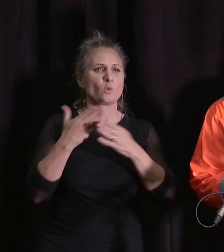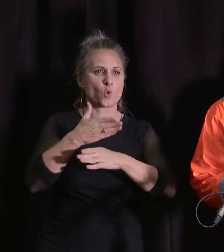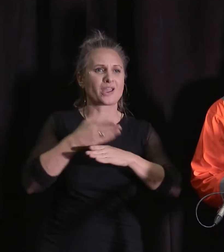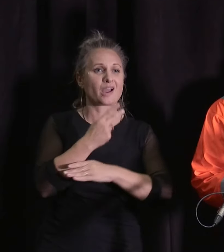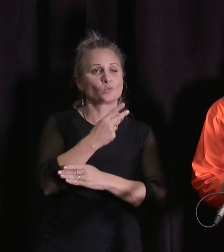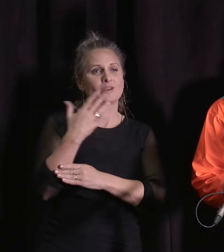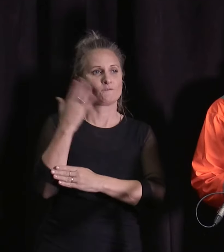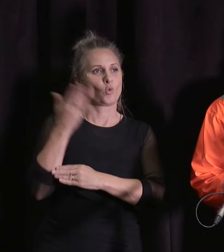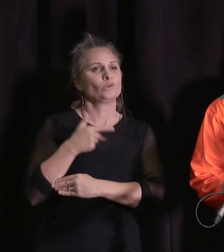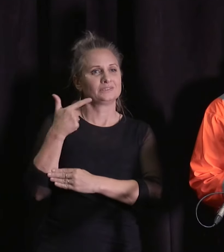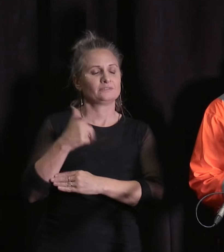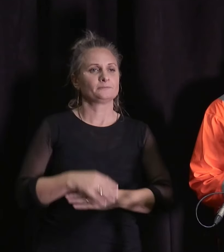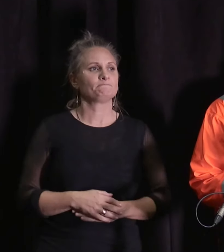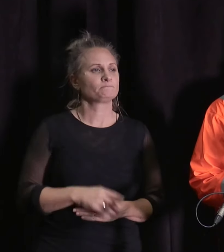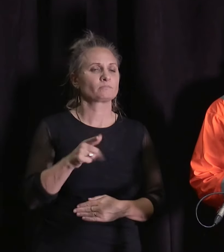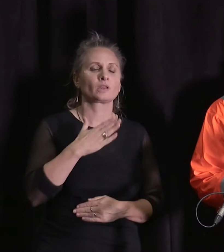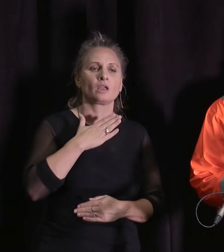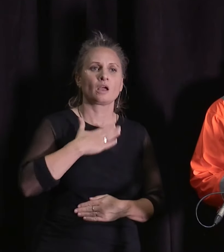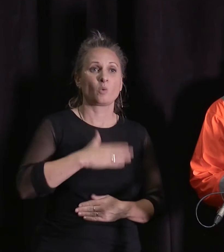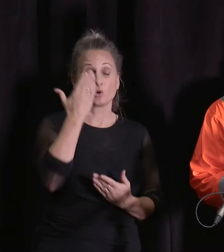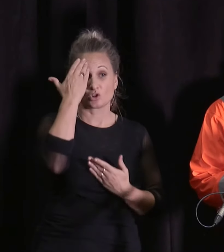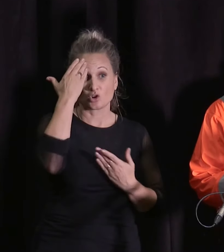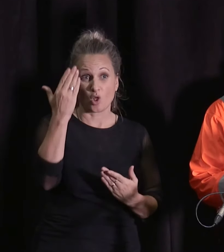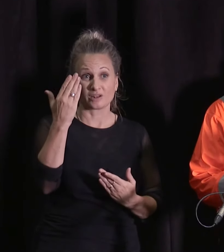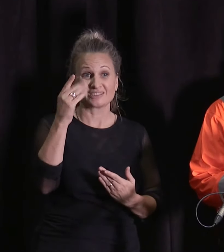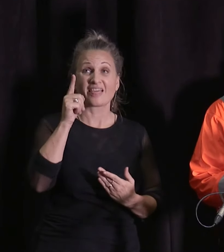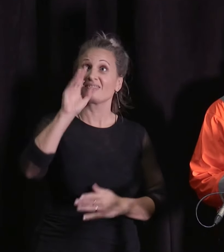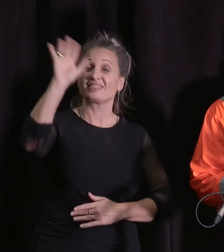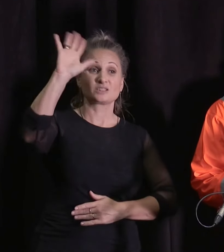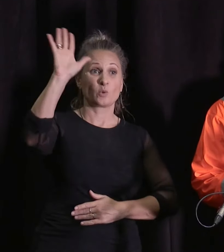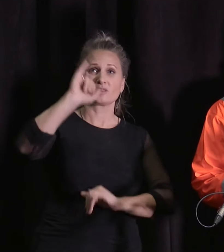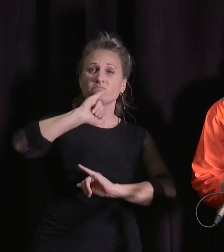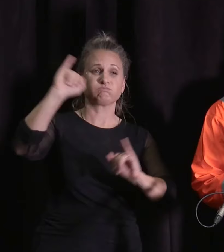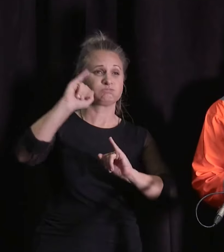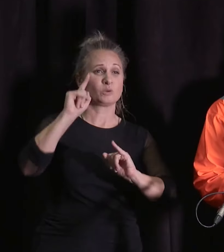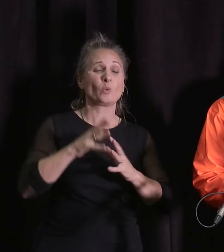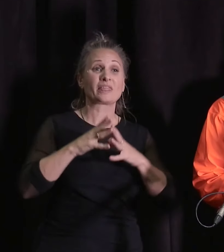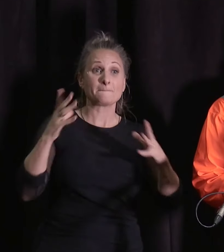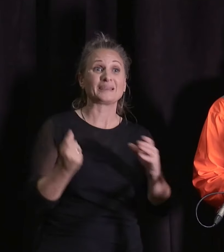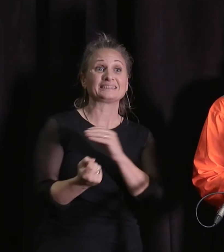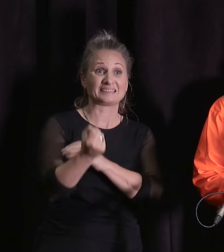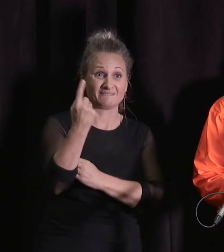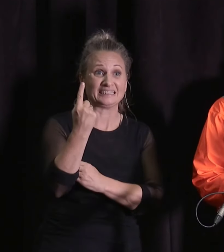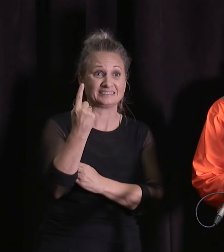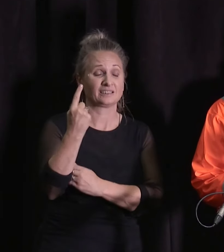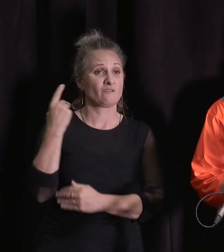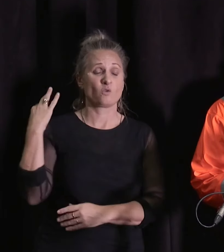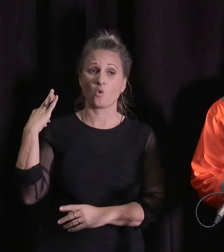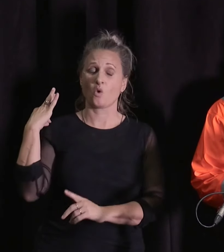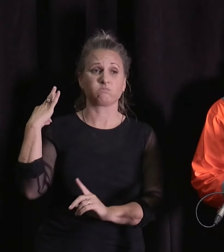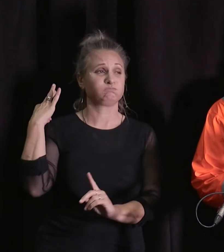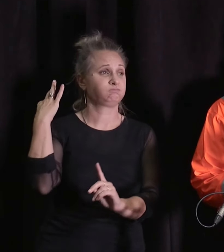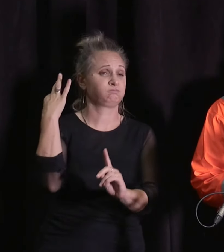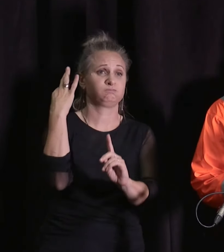that this extreme weather event, one of the biggest that we have seen in recent times, probably the biggest that we have seen in